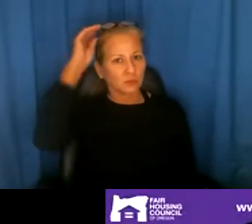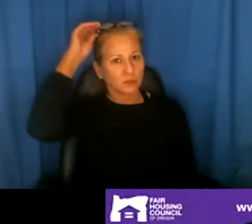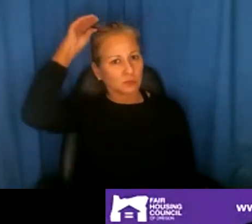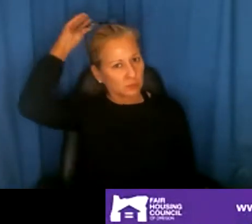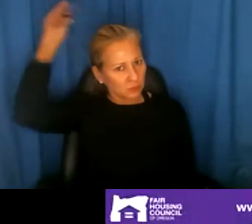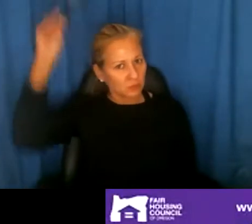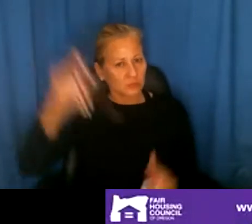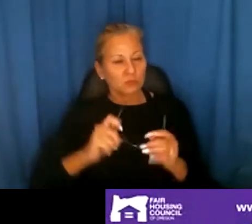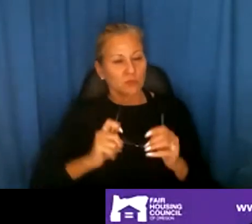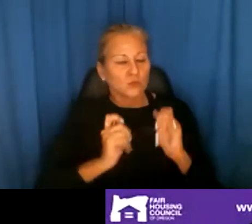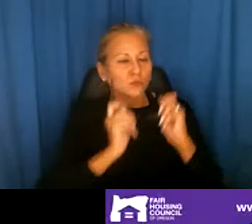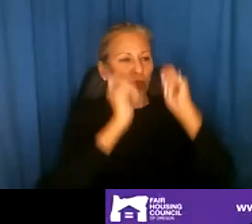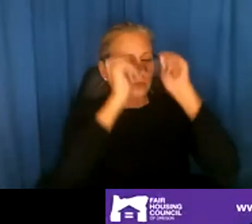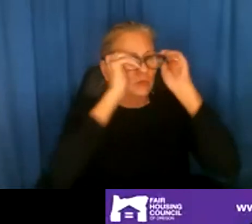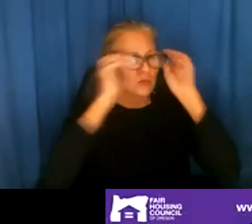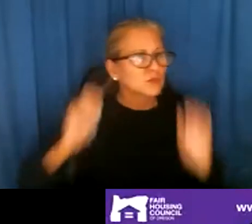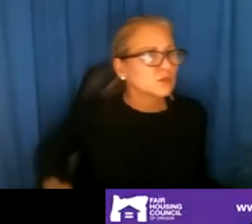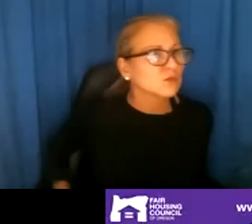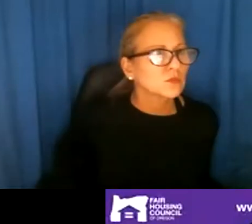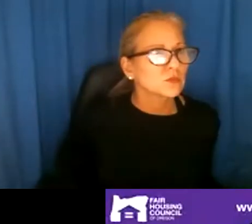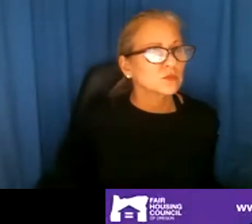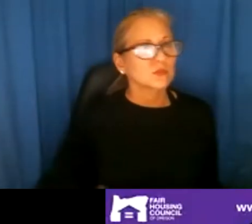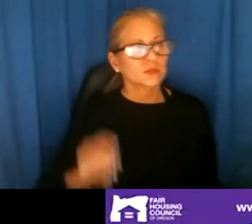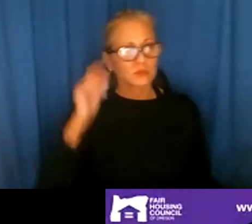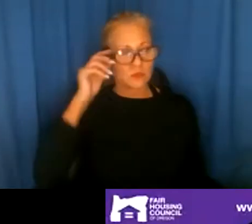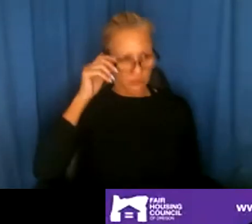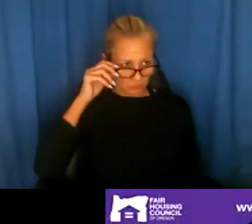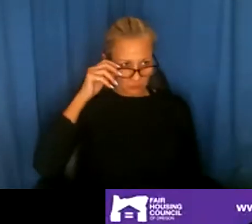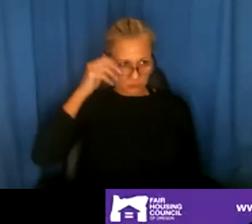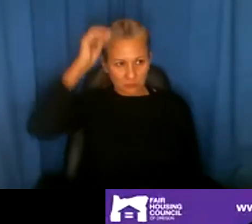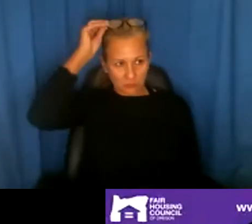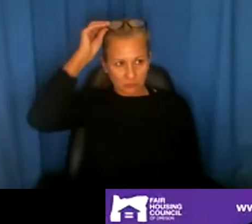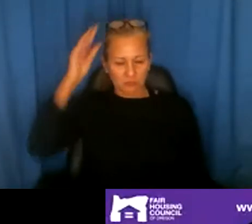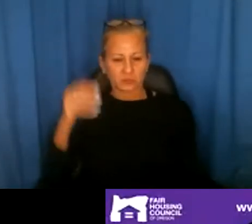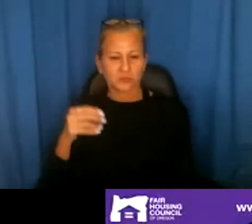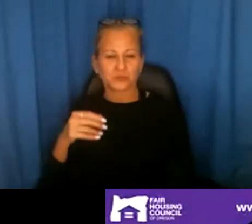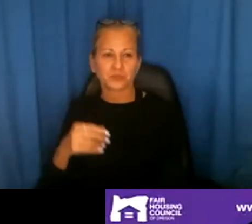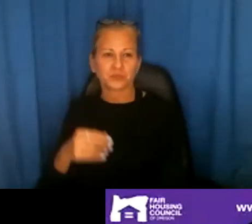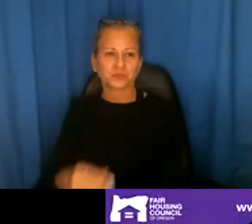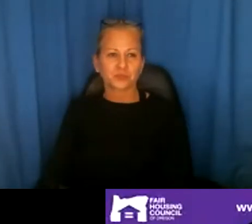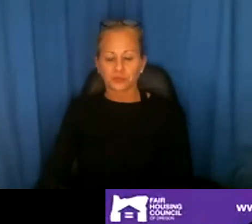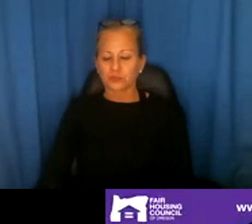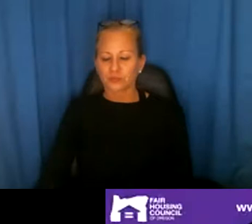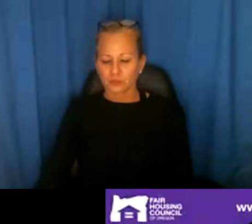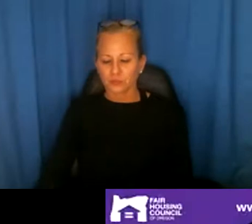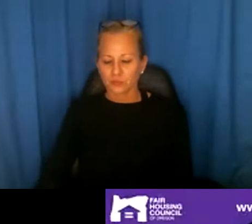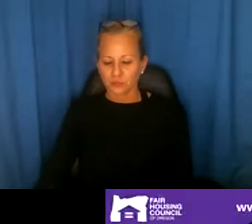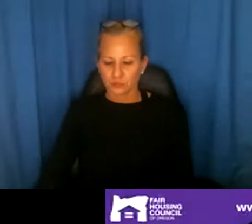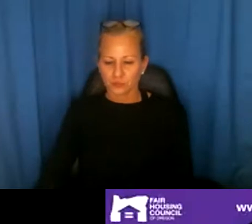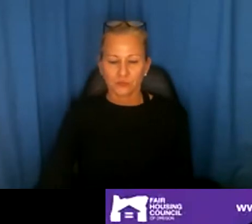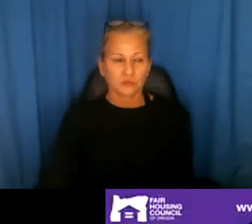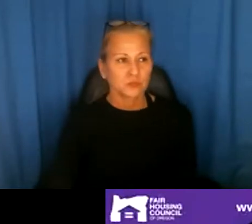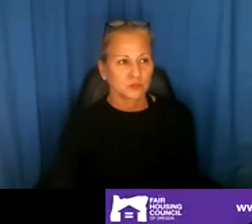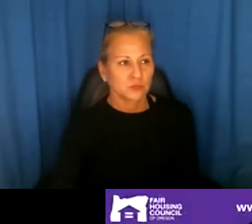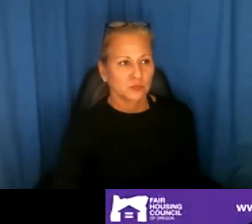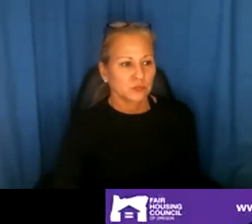gave a presentation last year about discrimination throughout the pandemic. And I'm actually, um, returning to speak with their realtor advisory